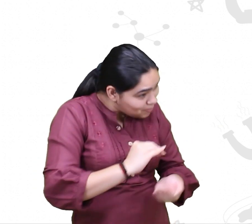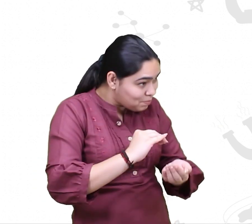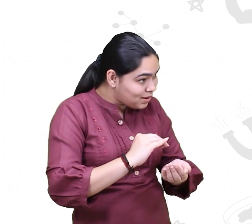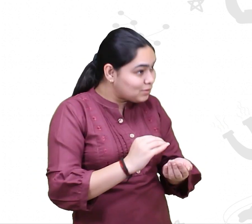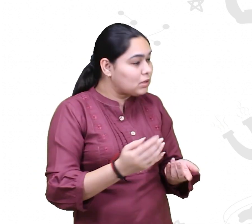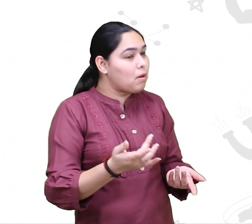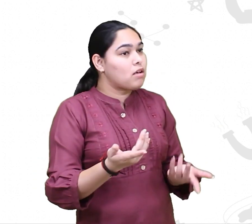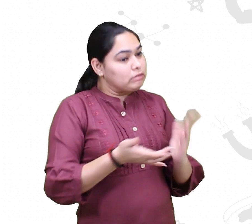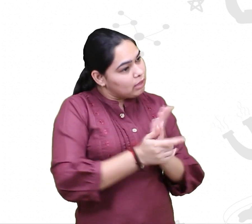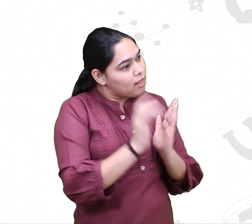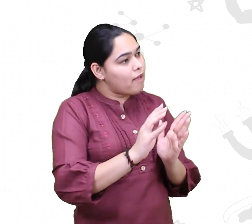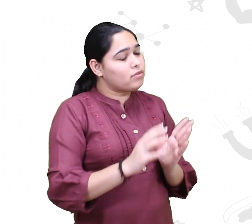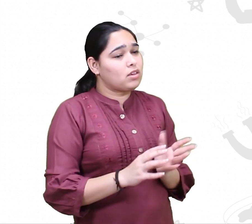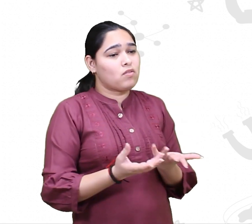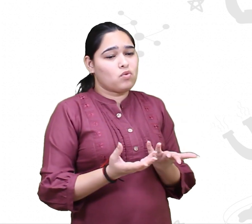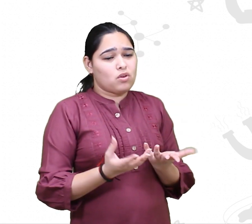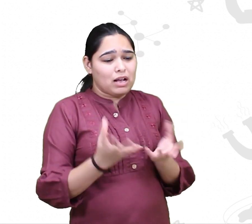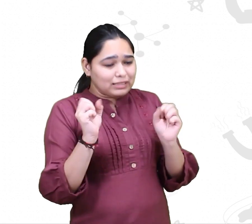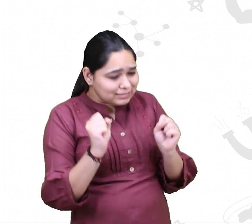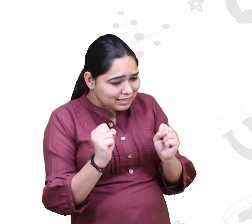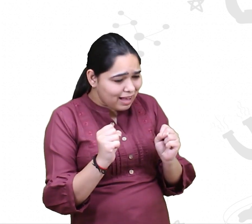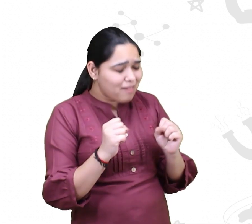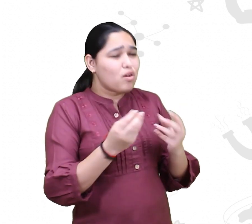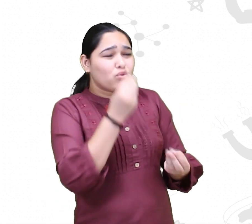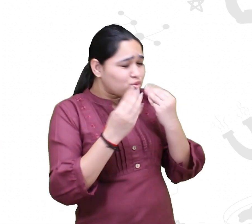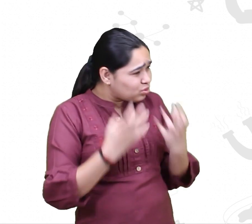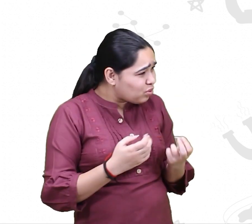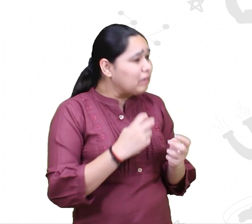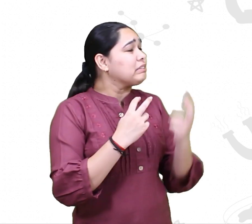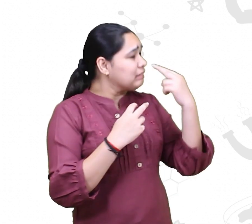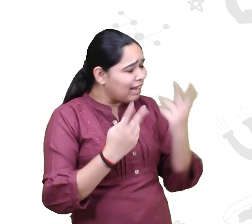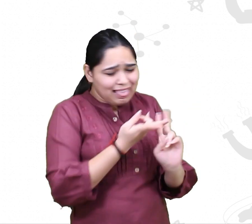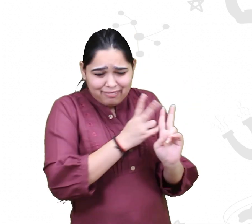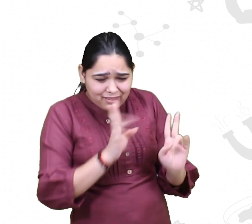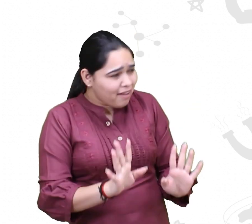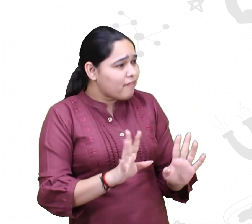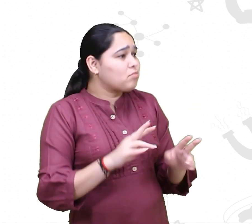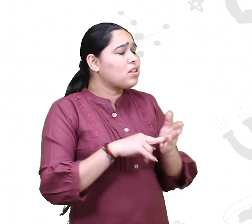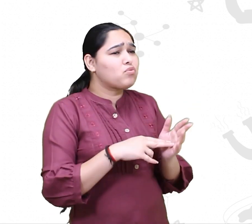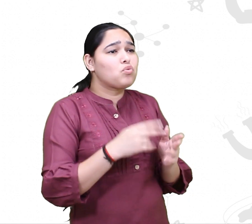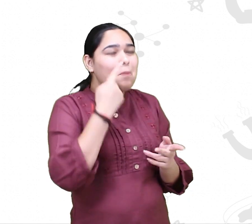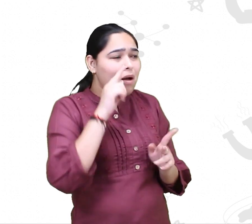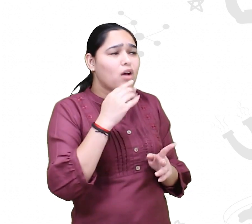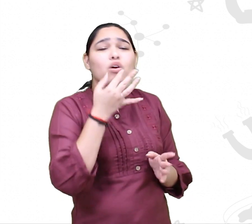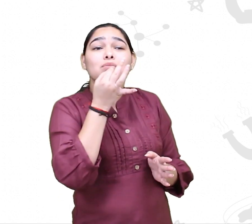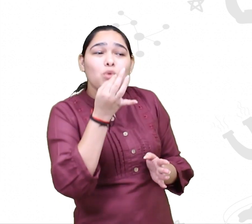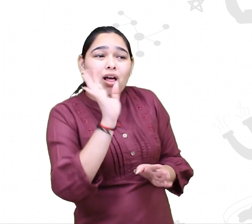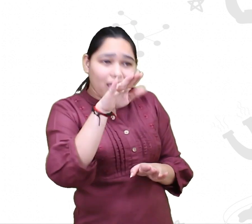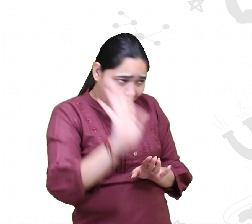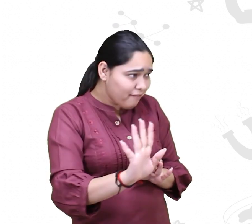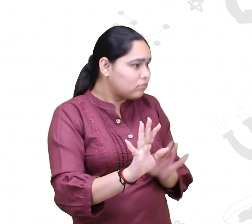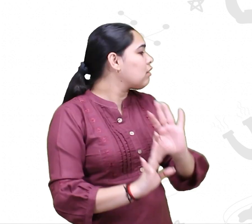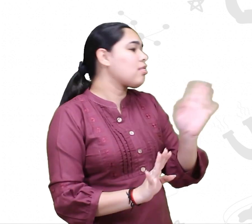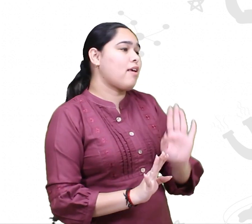the infant of a human child having the ability to clutch anything. Now, if the newborn child doesn't grip to the